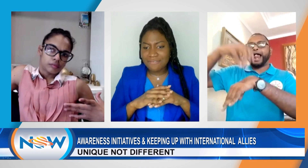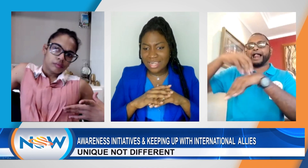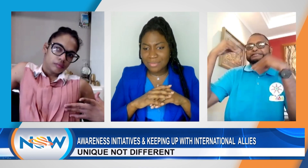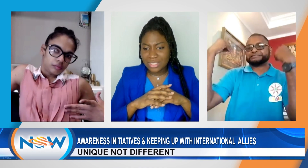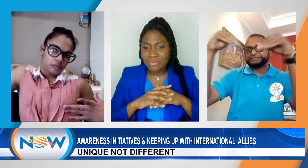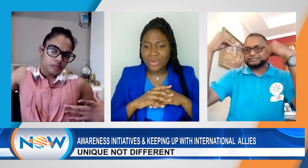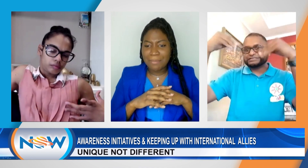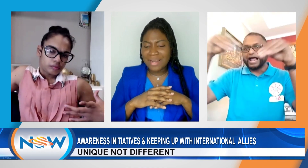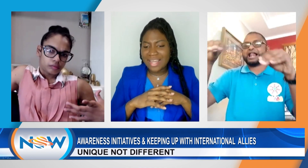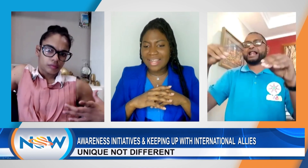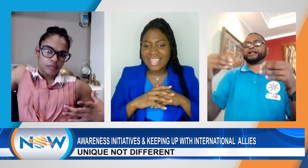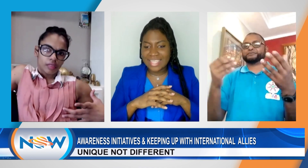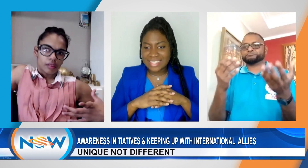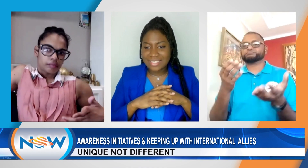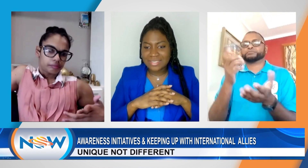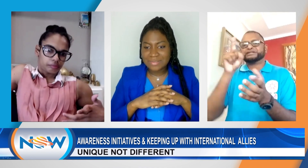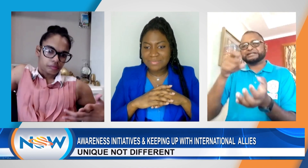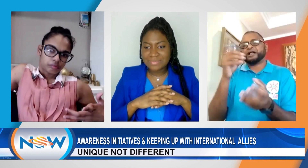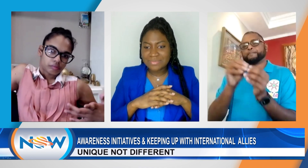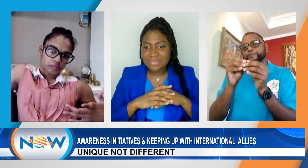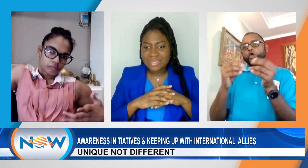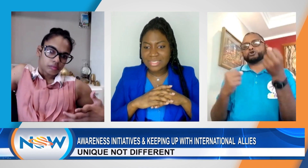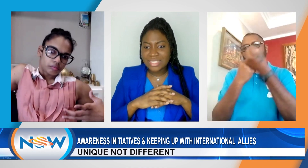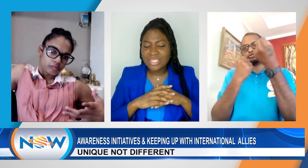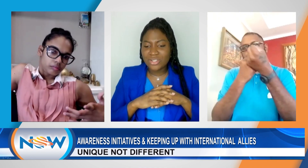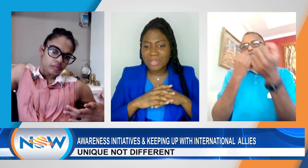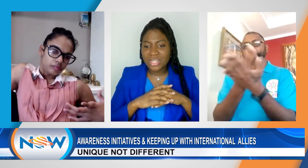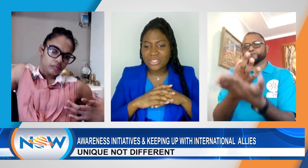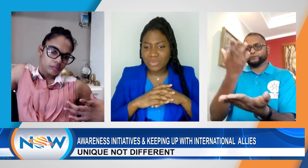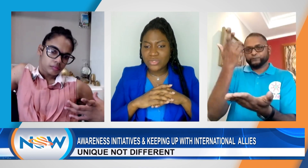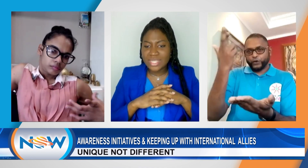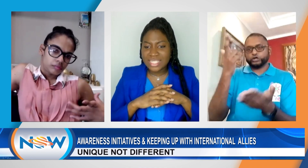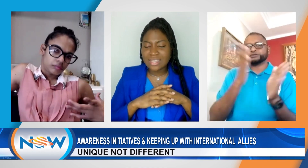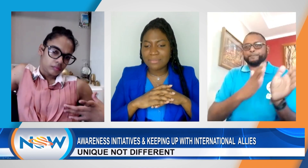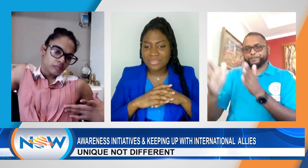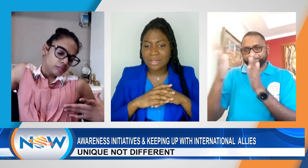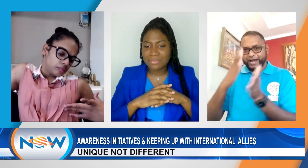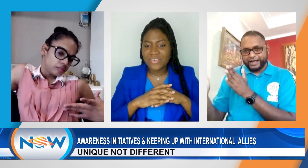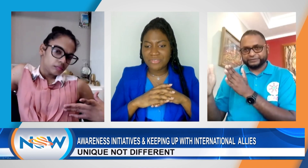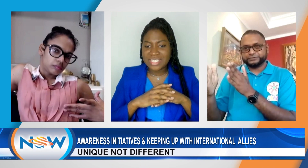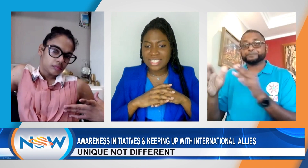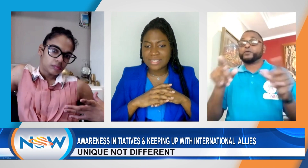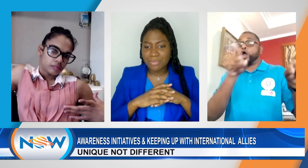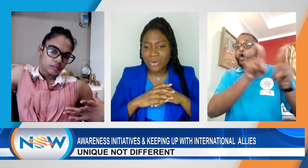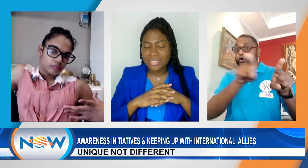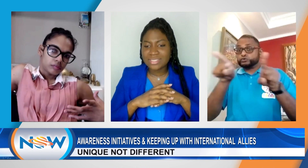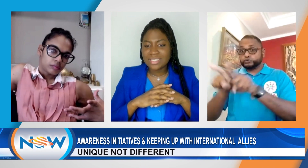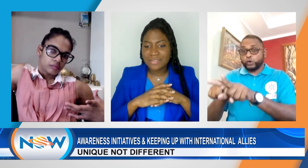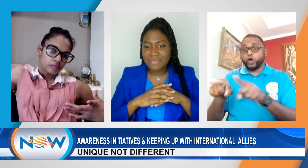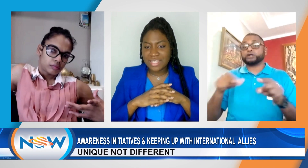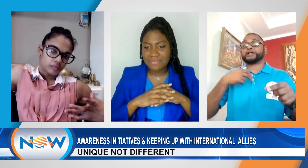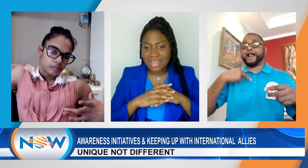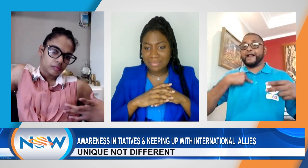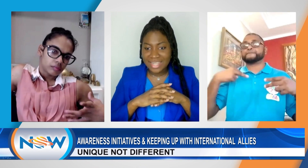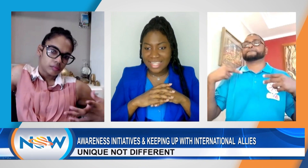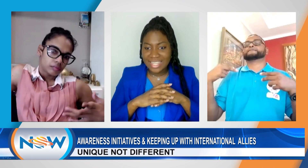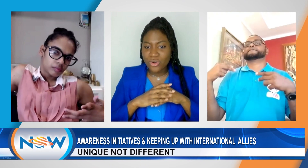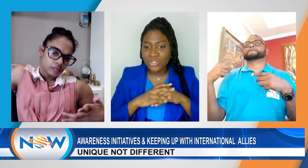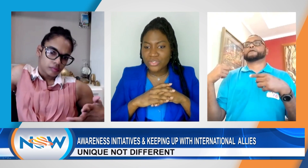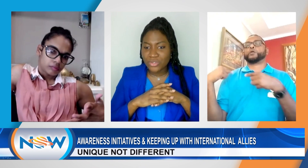available, we're going to plan a cake sale, you know, because we do need some fundraising support for the event planning. And also,